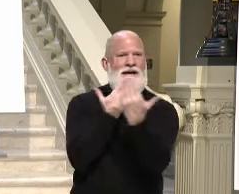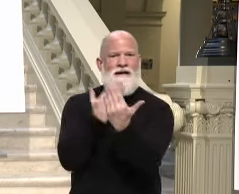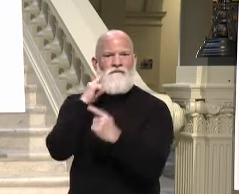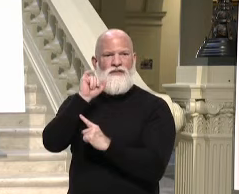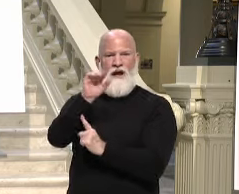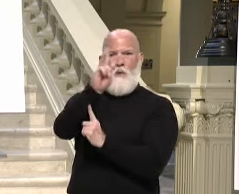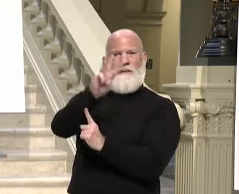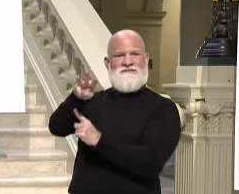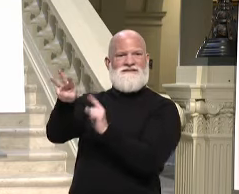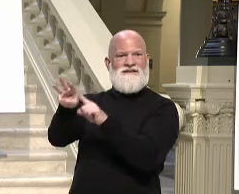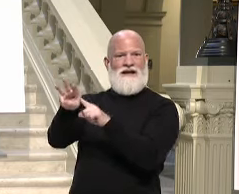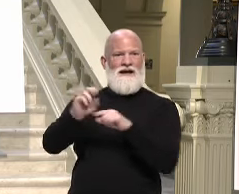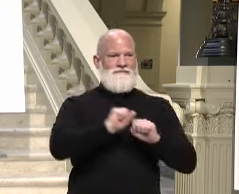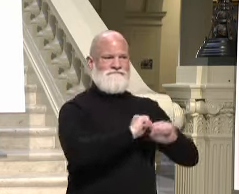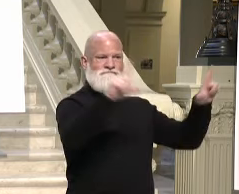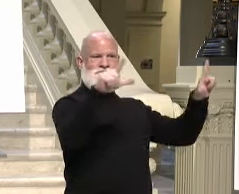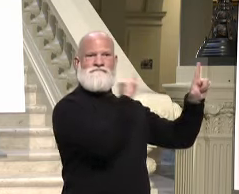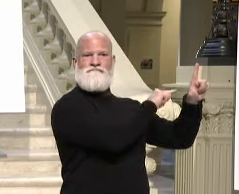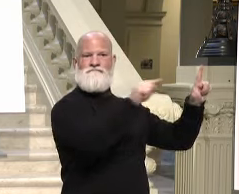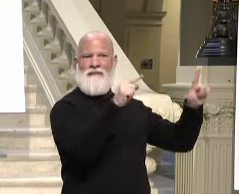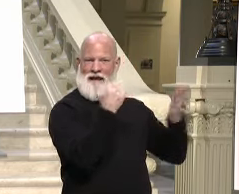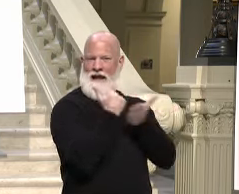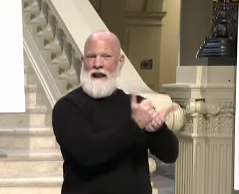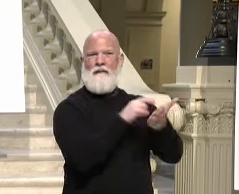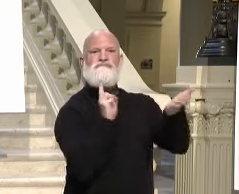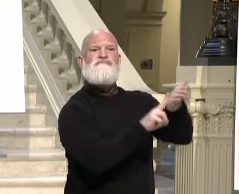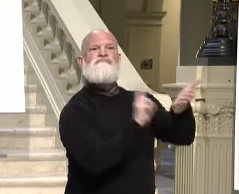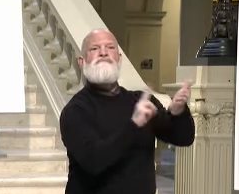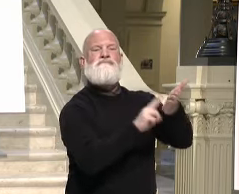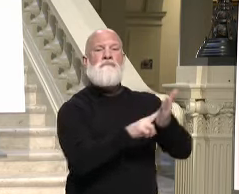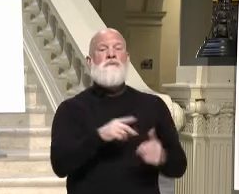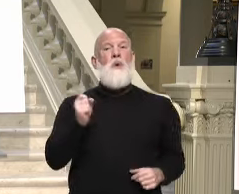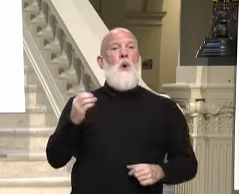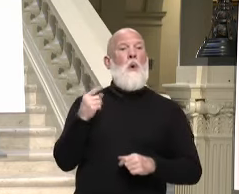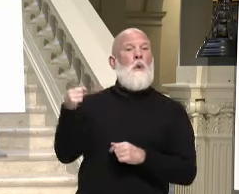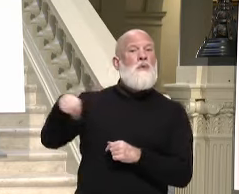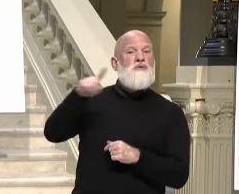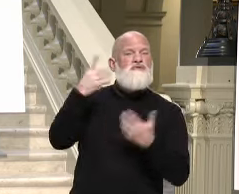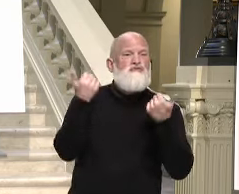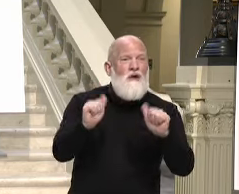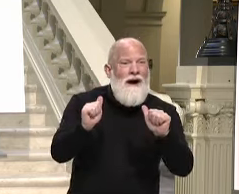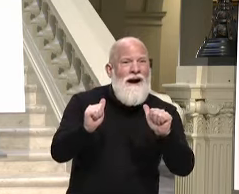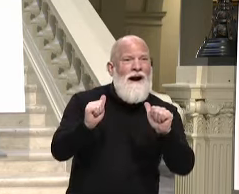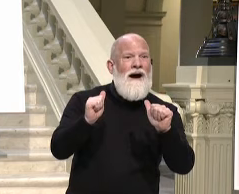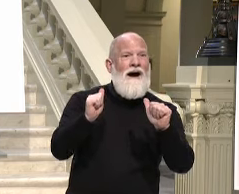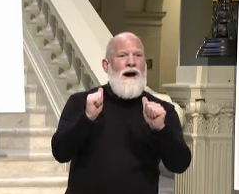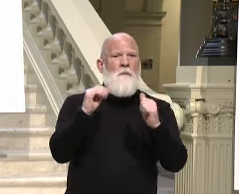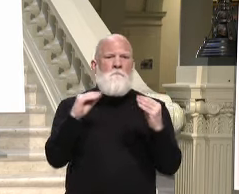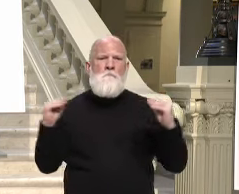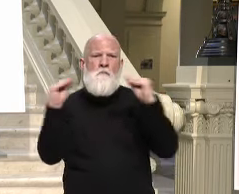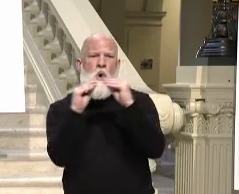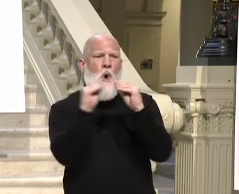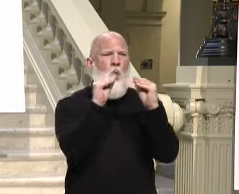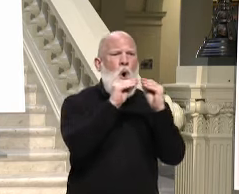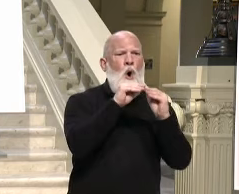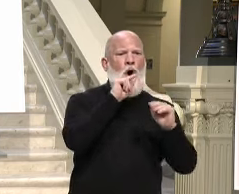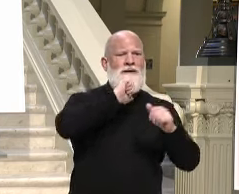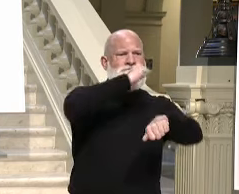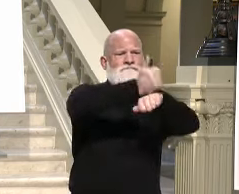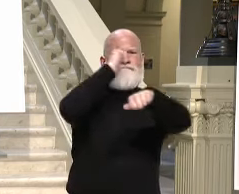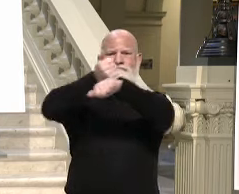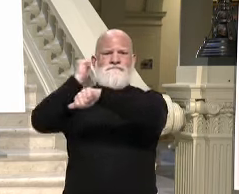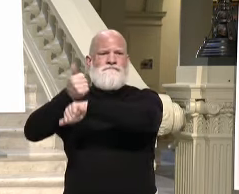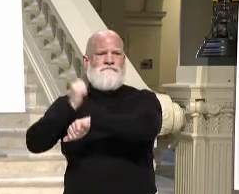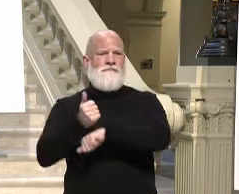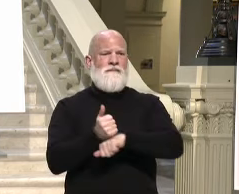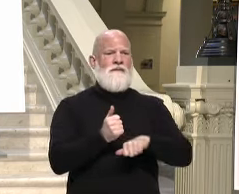we already have operational, as the Governor mentioned, we're adding four sites. To be more specific, we'll be at Lake Point Sports Complex in Bartow County,